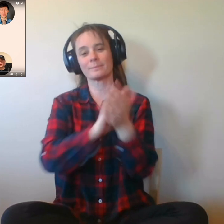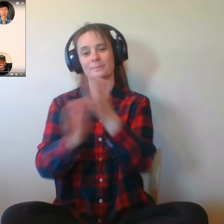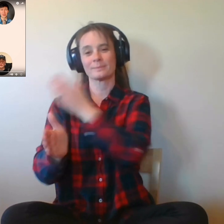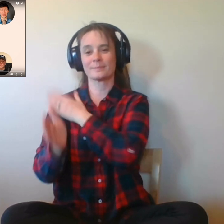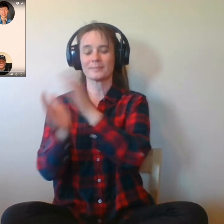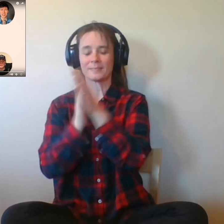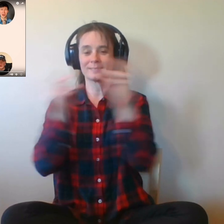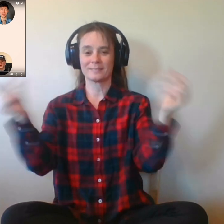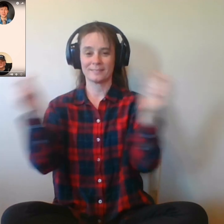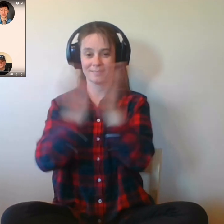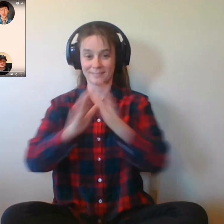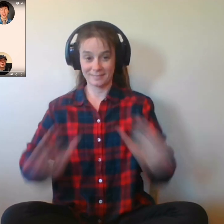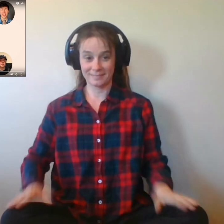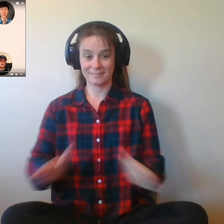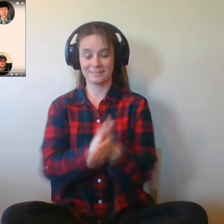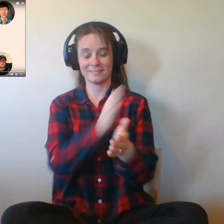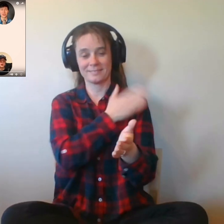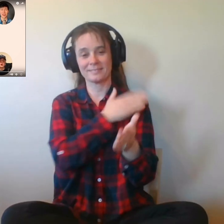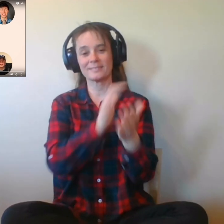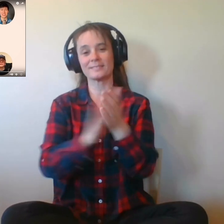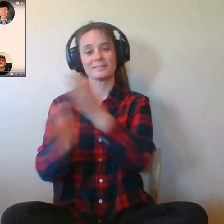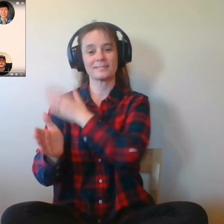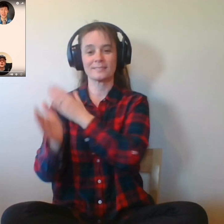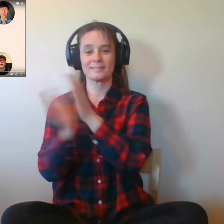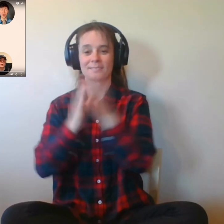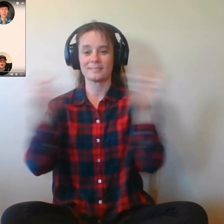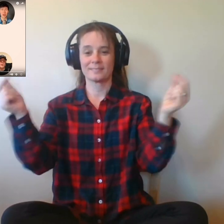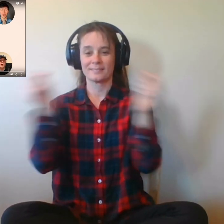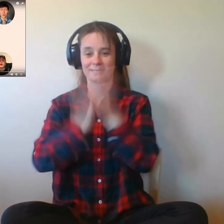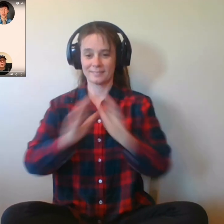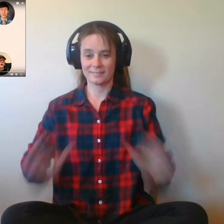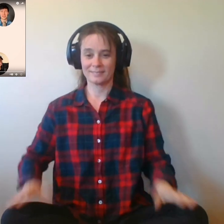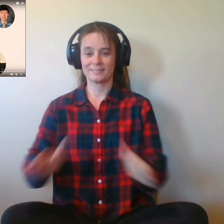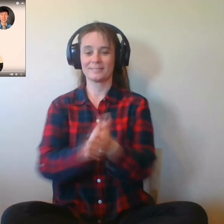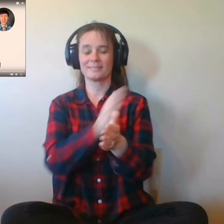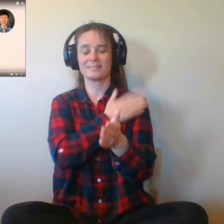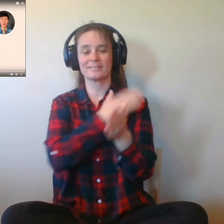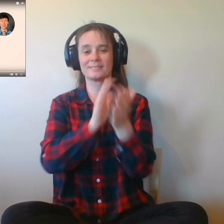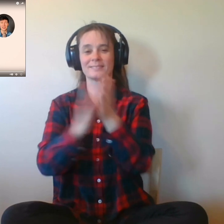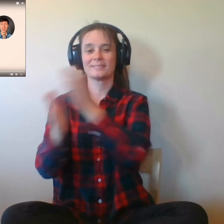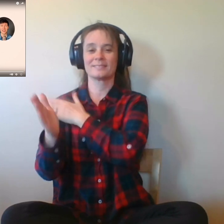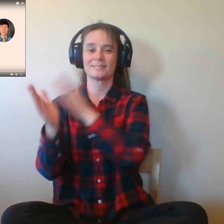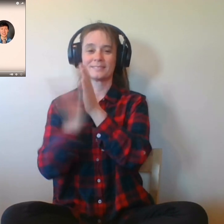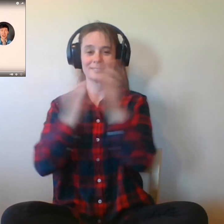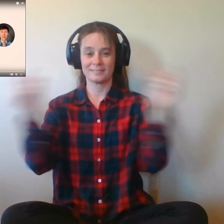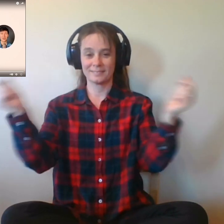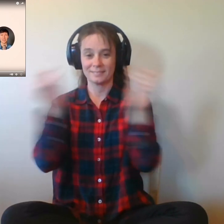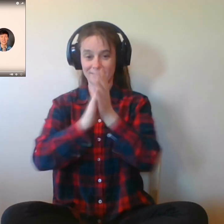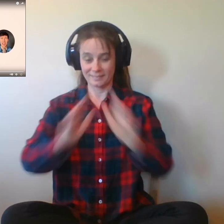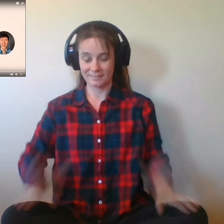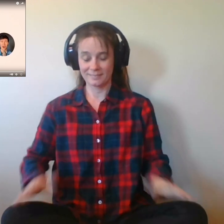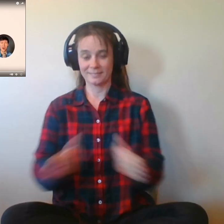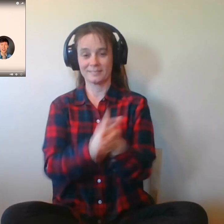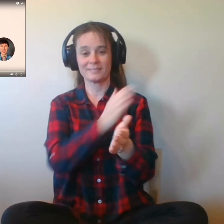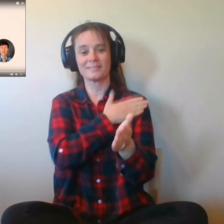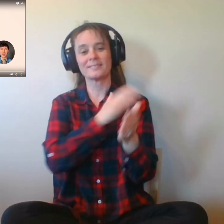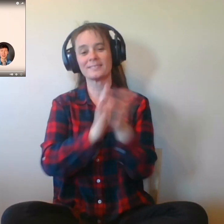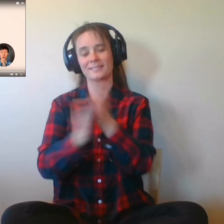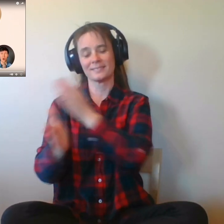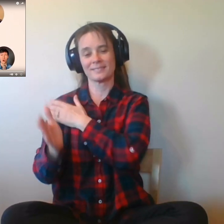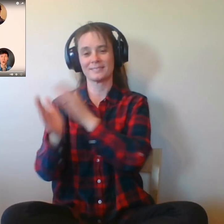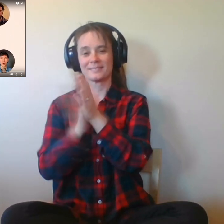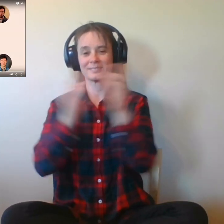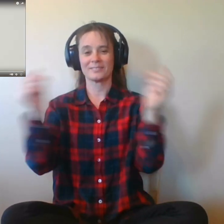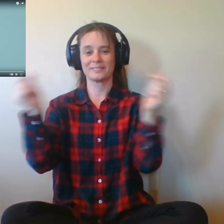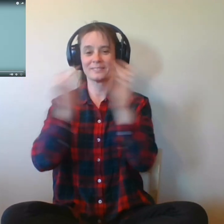may the well and land come, To bring us sugar and tea and rum. One day when the tonguing is done, We'll take our